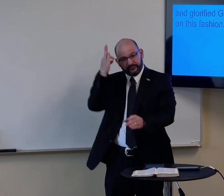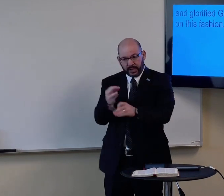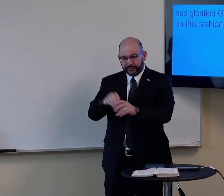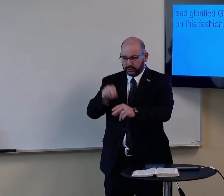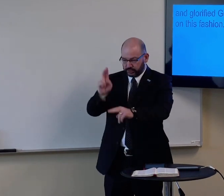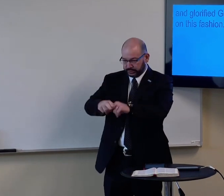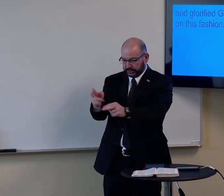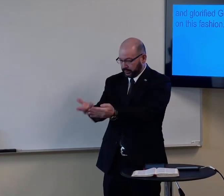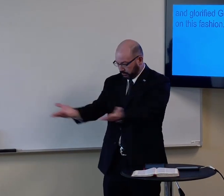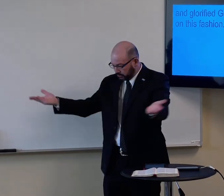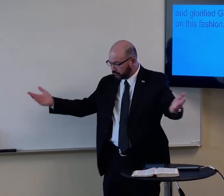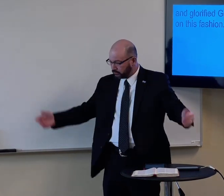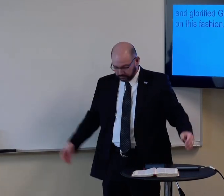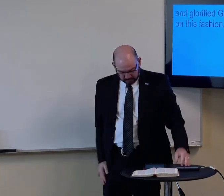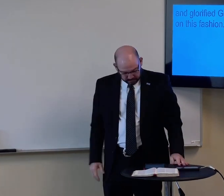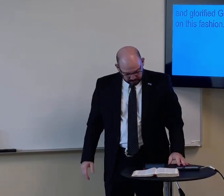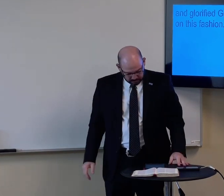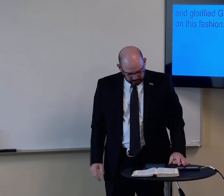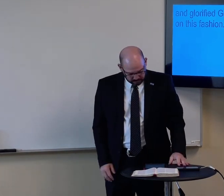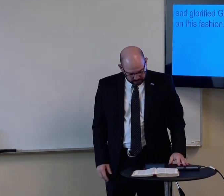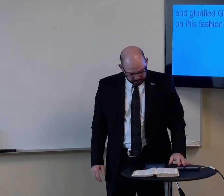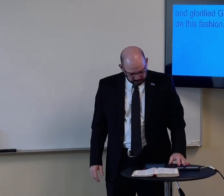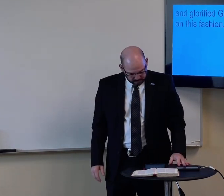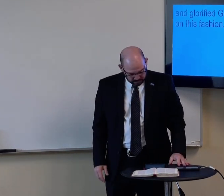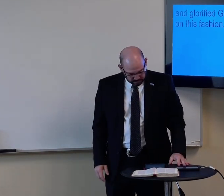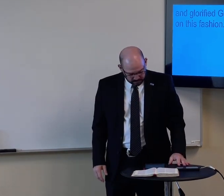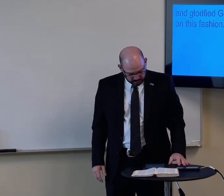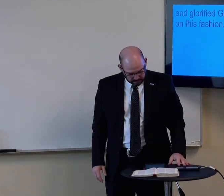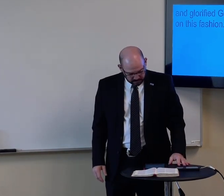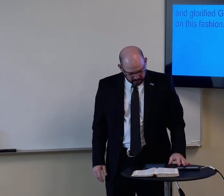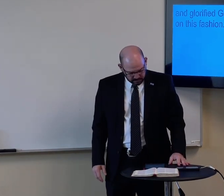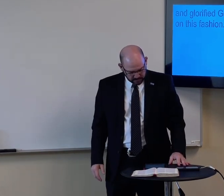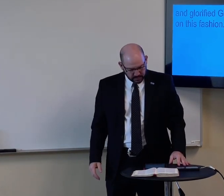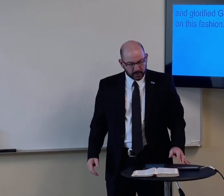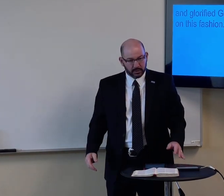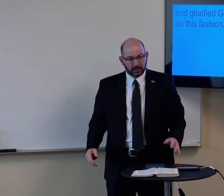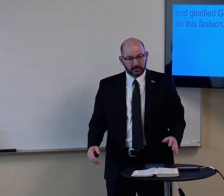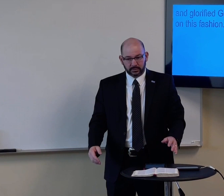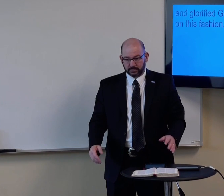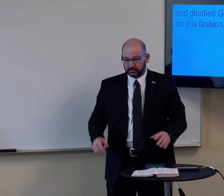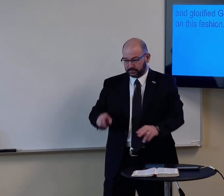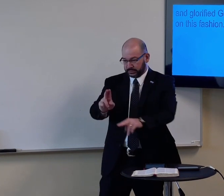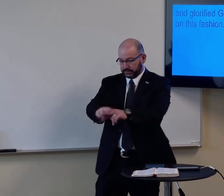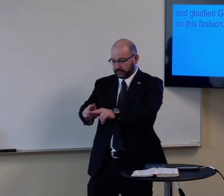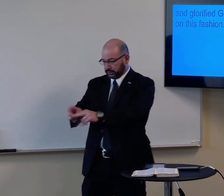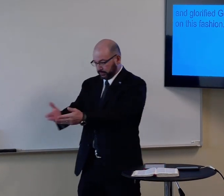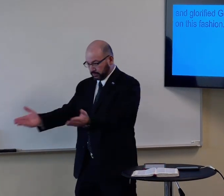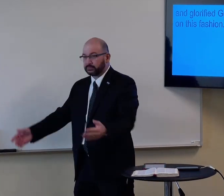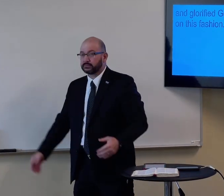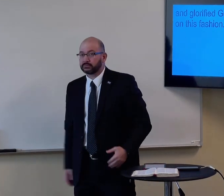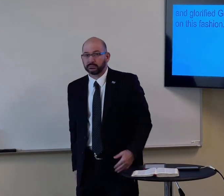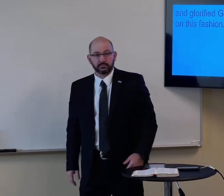And some have faith, you know, in nature? Chairs. The chairs. Sorry.